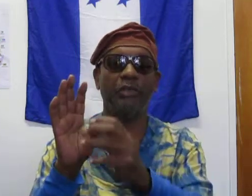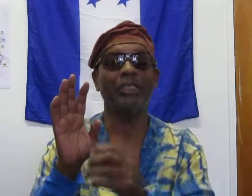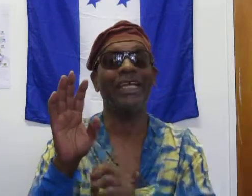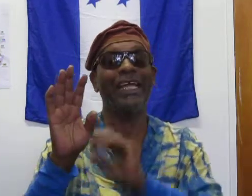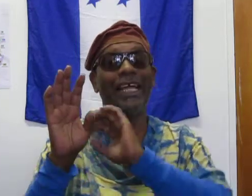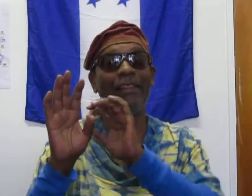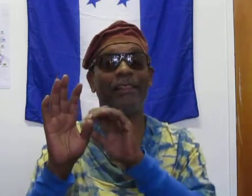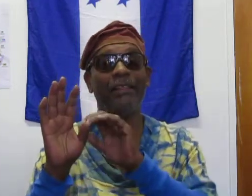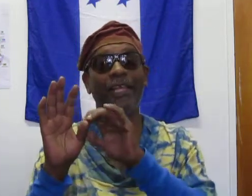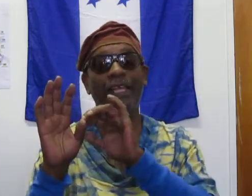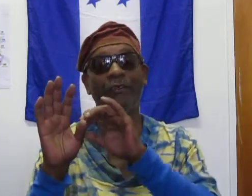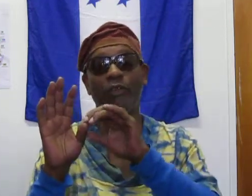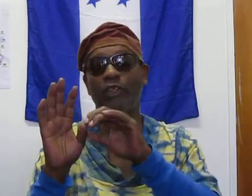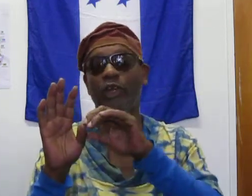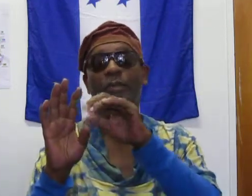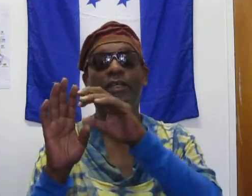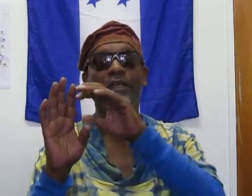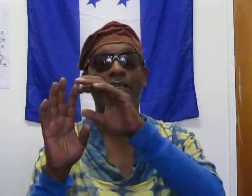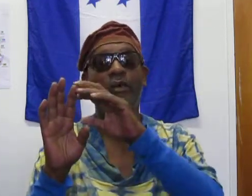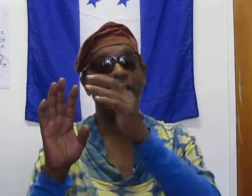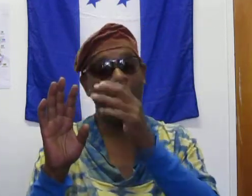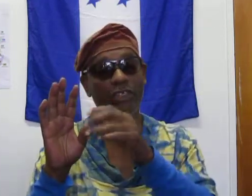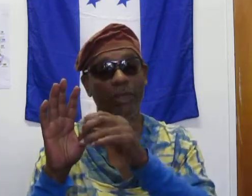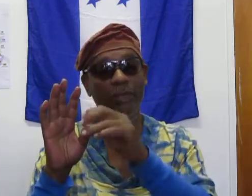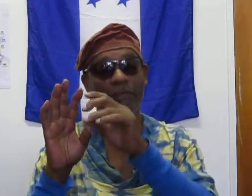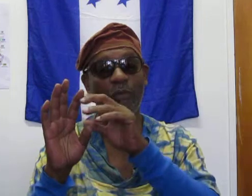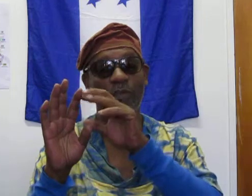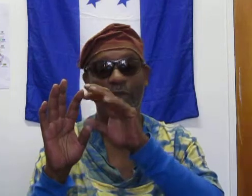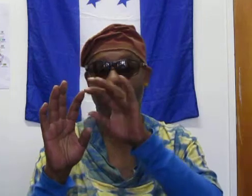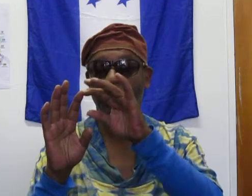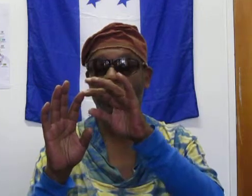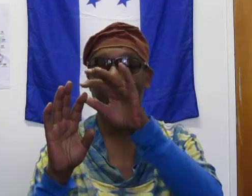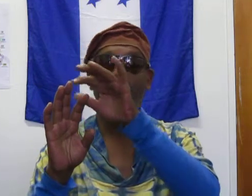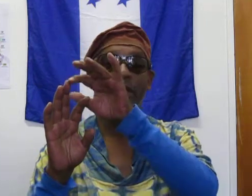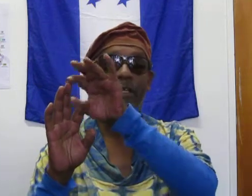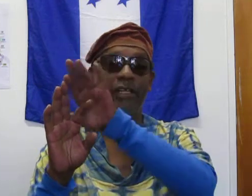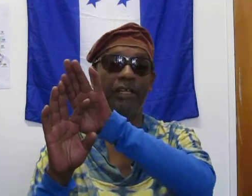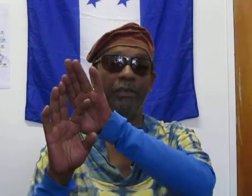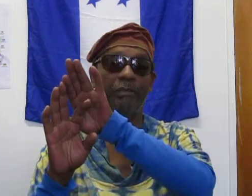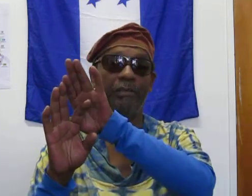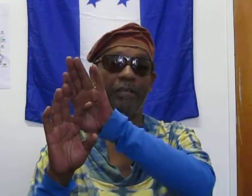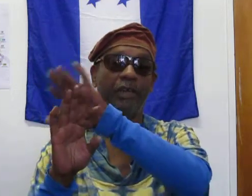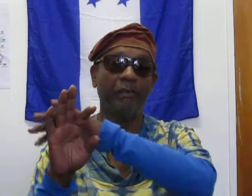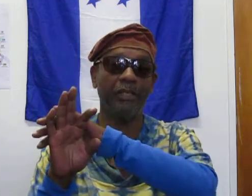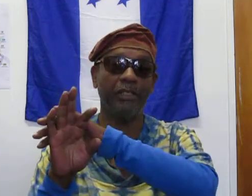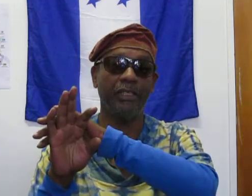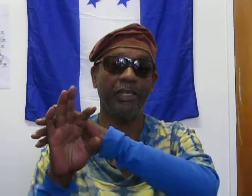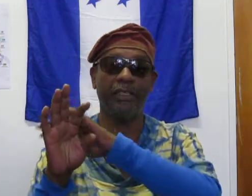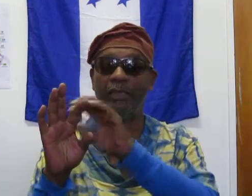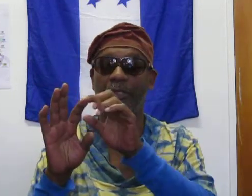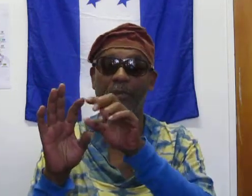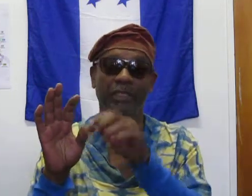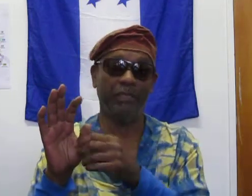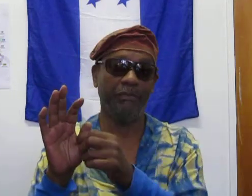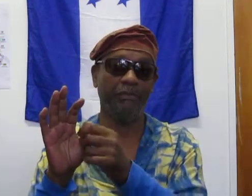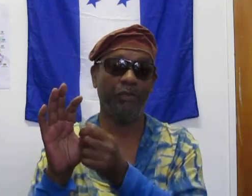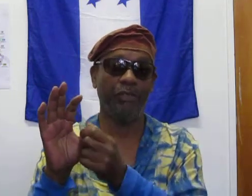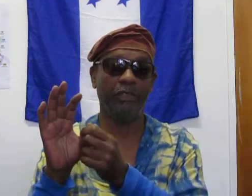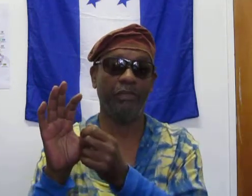look, and then they have to interpret, or they interpret for the, not only the, the government, and sometimes even for, you know,